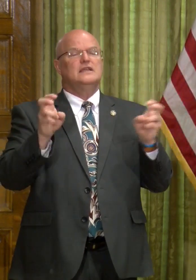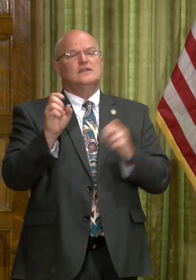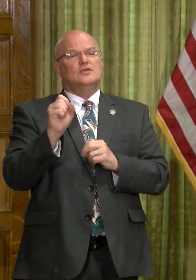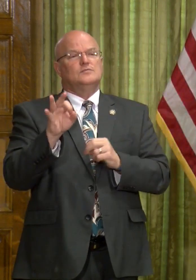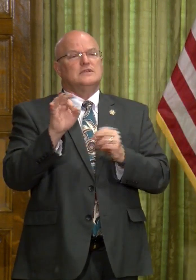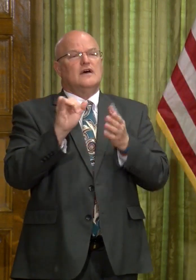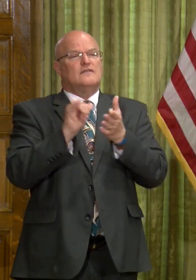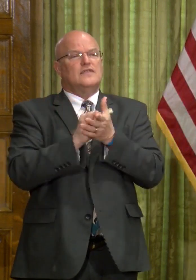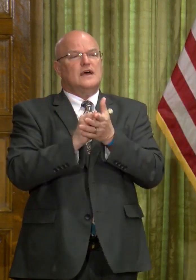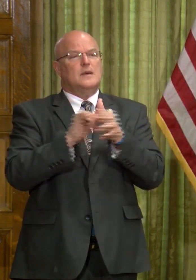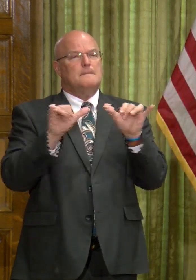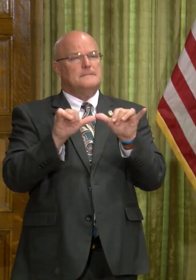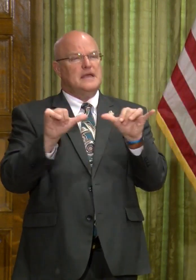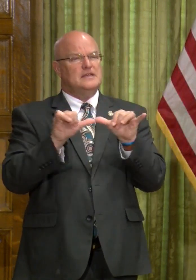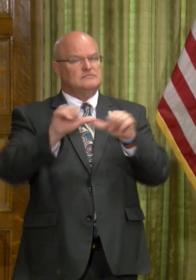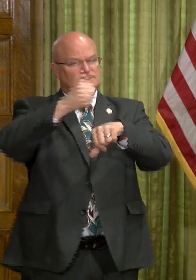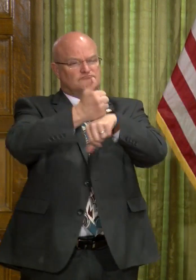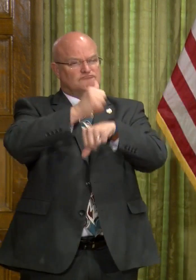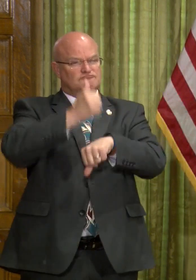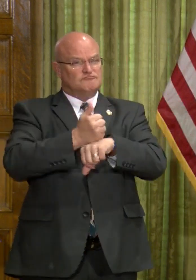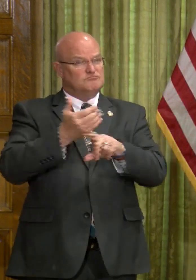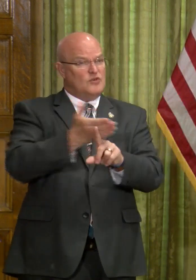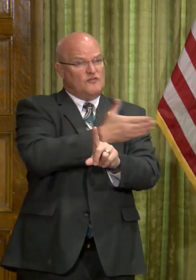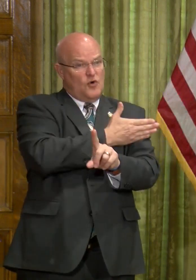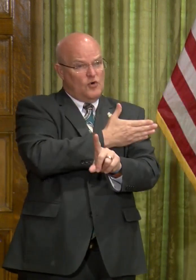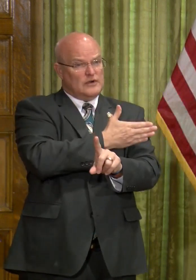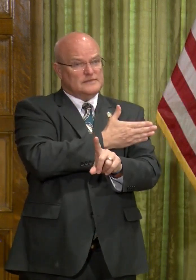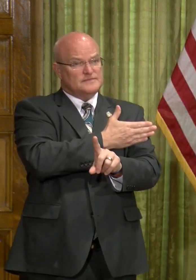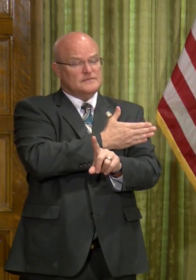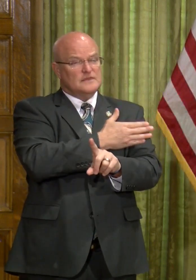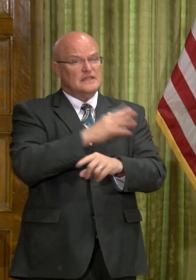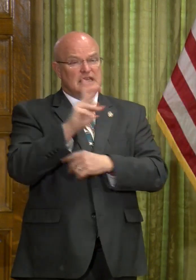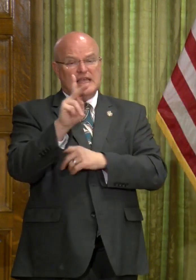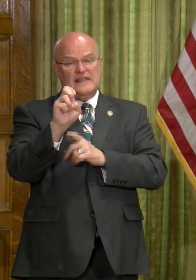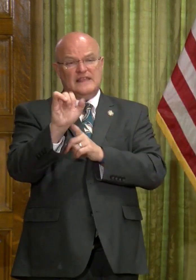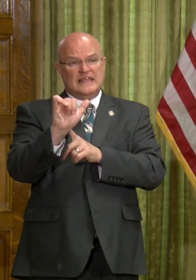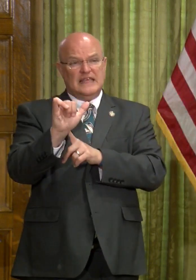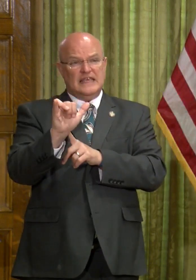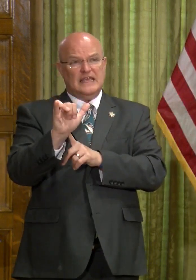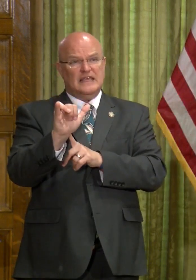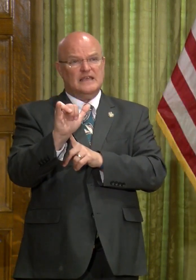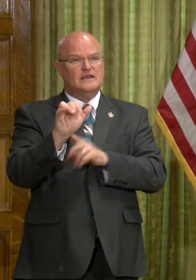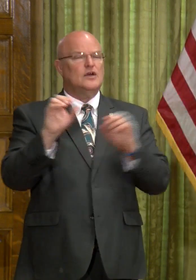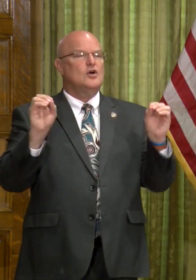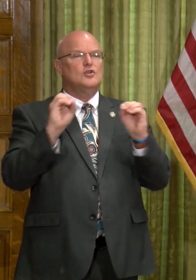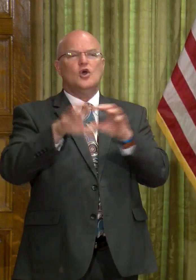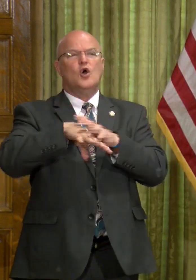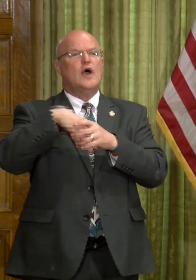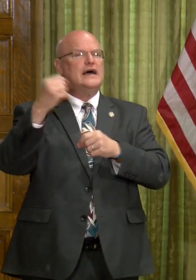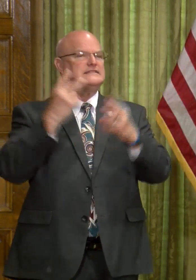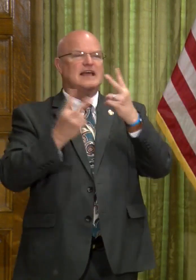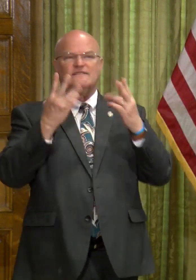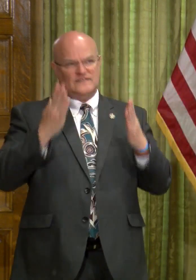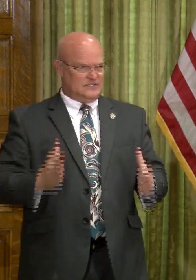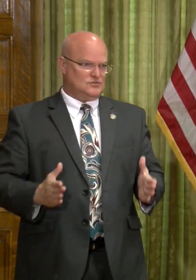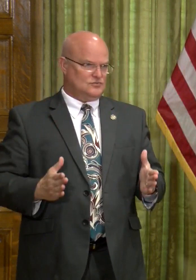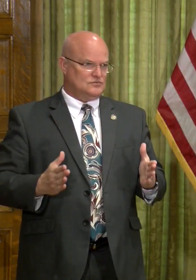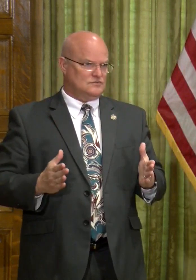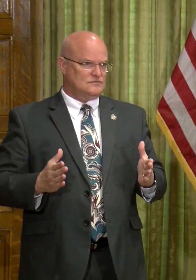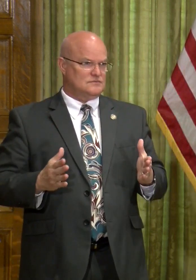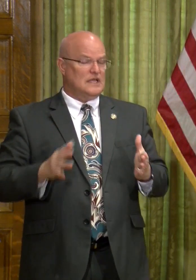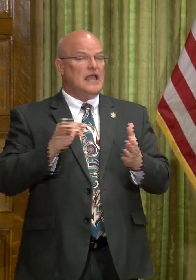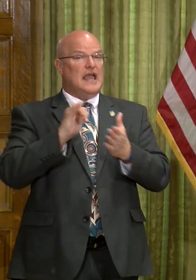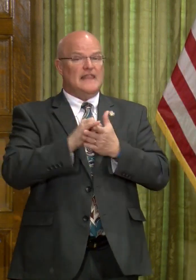of the measures that were in place prior to this, the key is there was no outside visitors, and